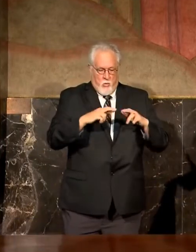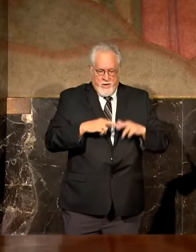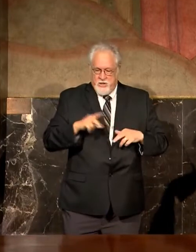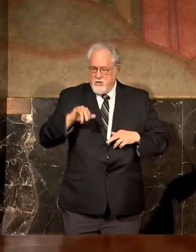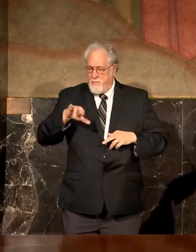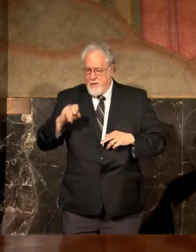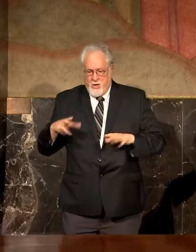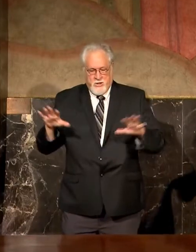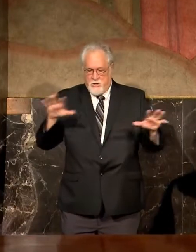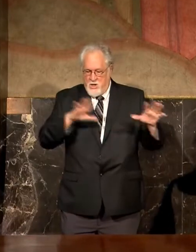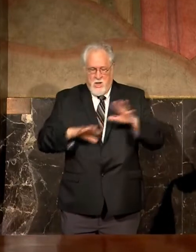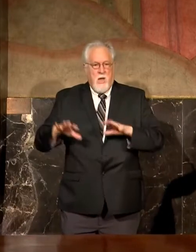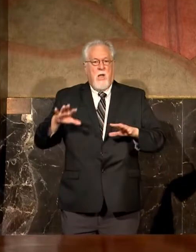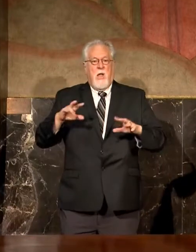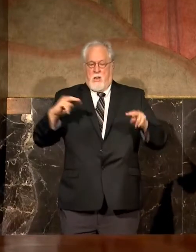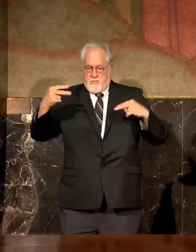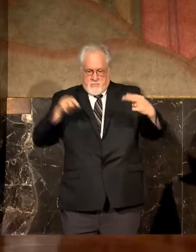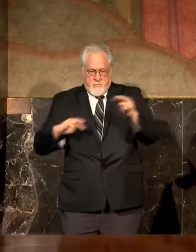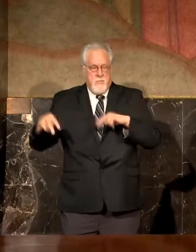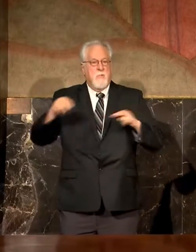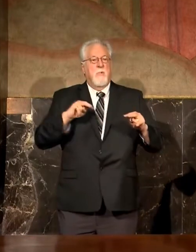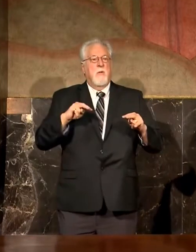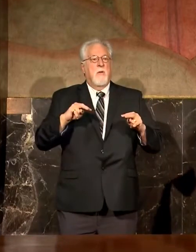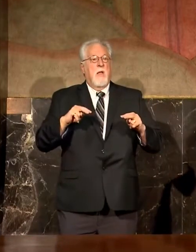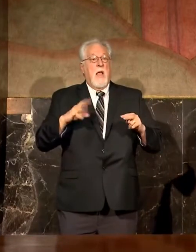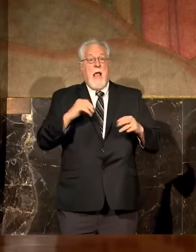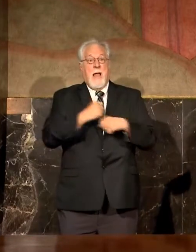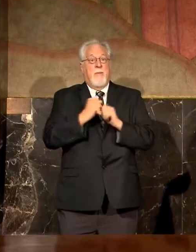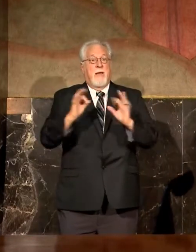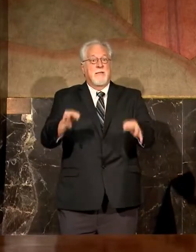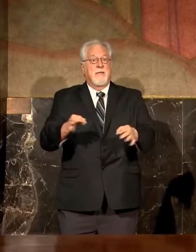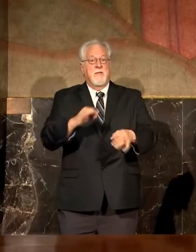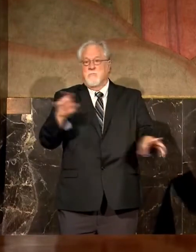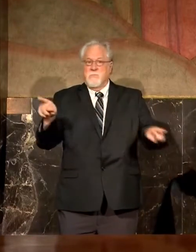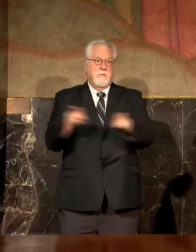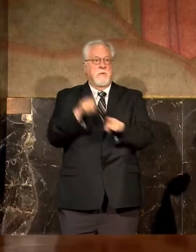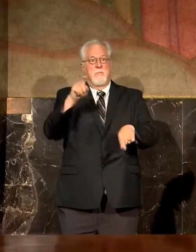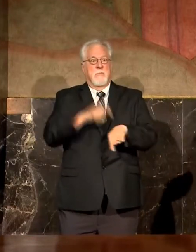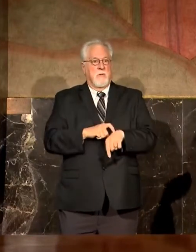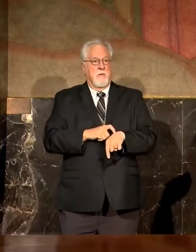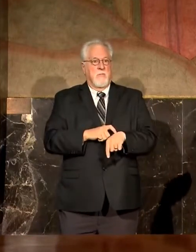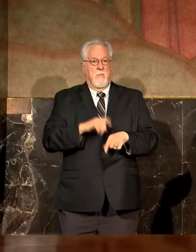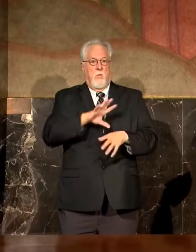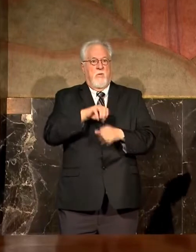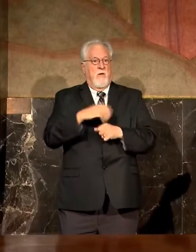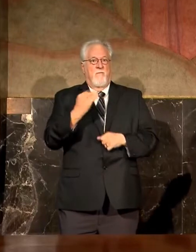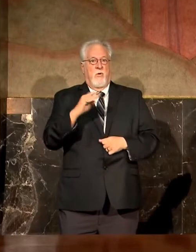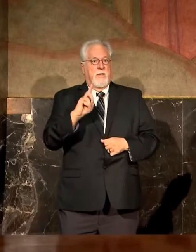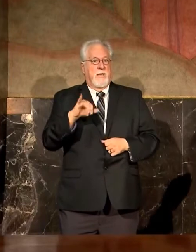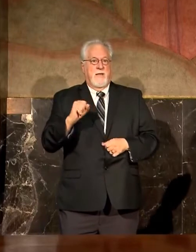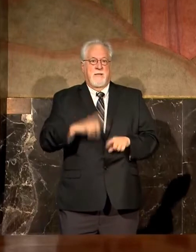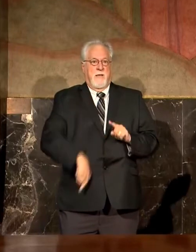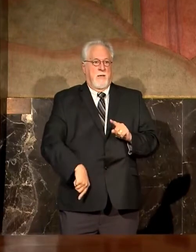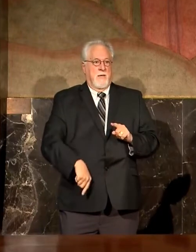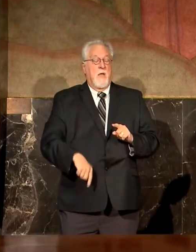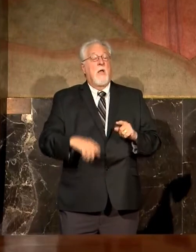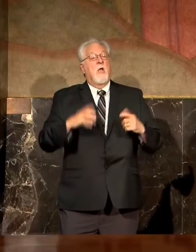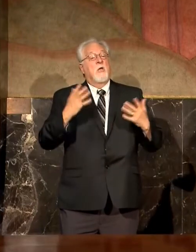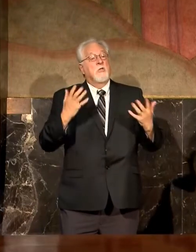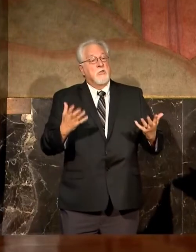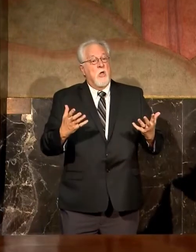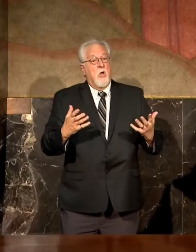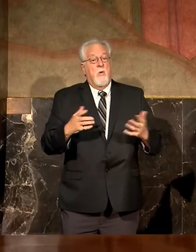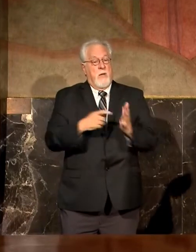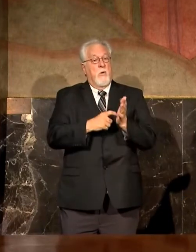by parish and look at it every way that you need to look at it and make a decision all in the same 14 days. And so it does require